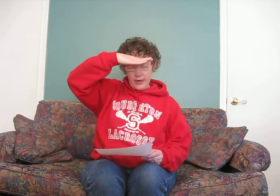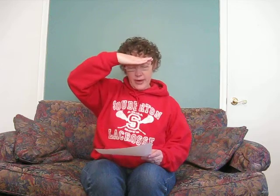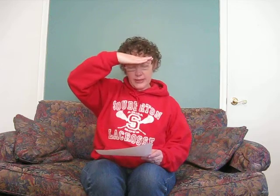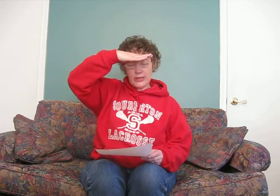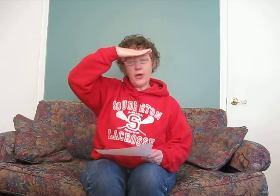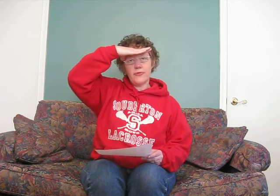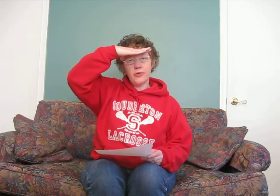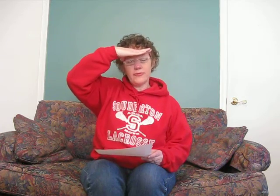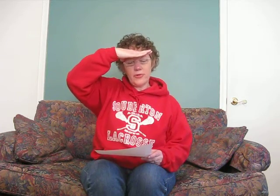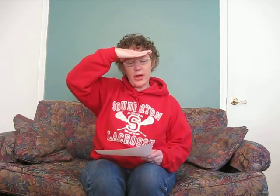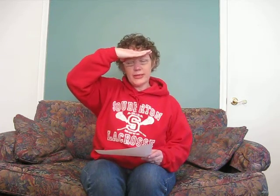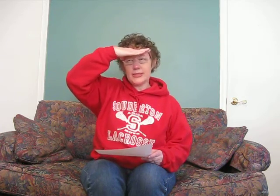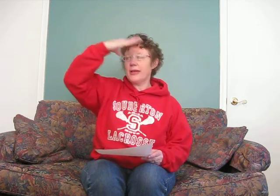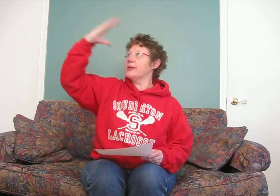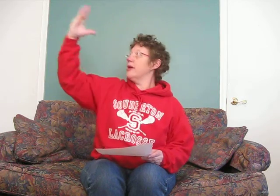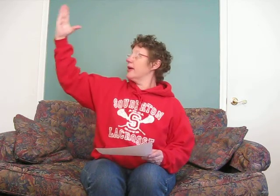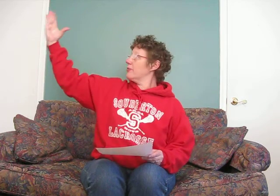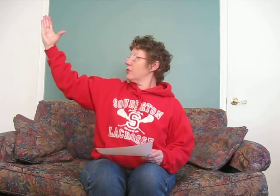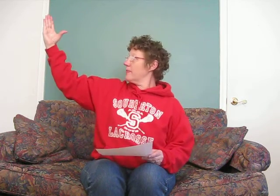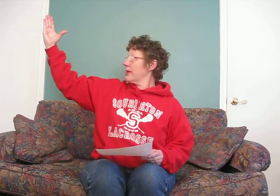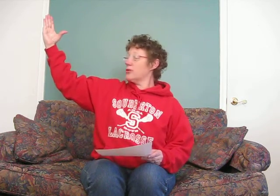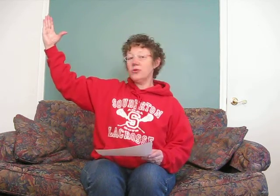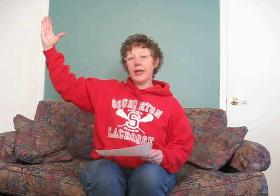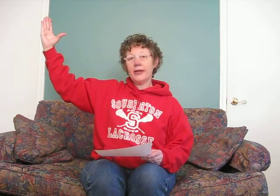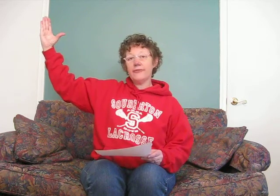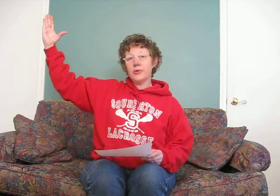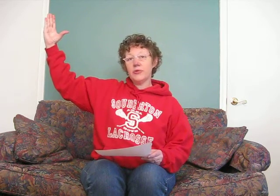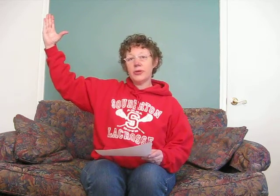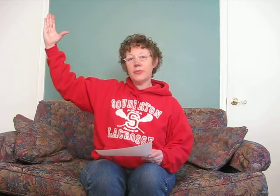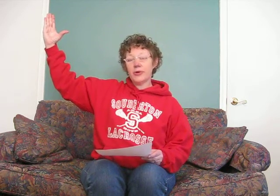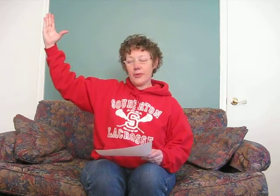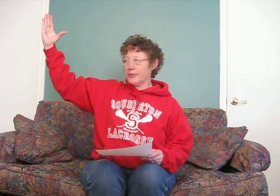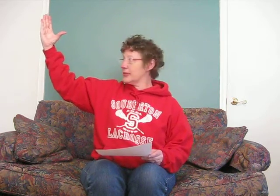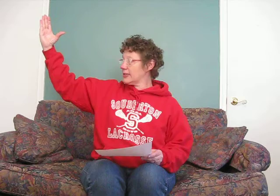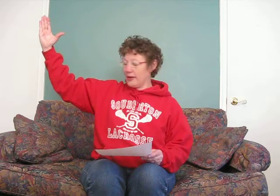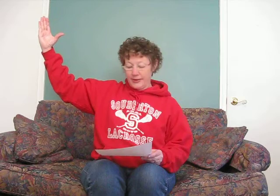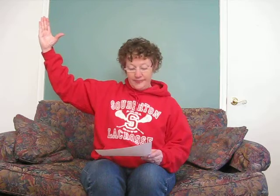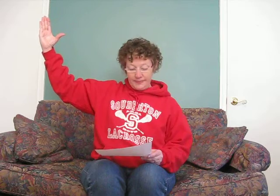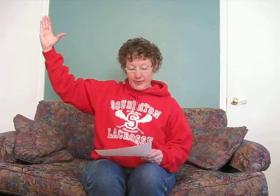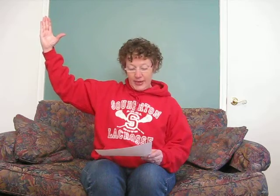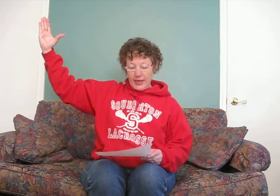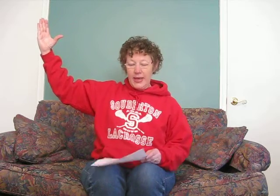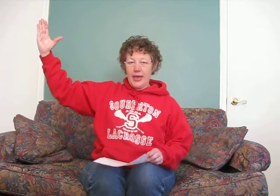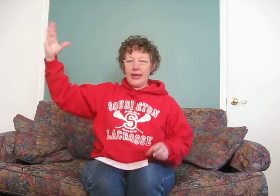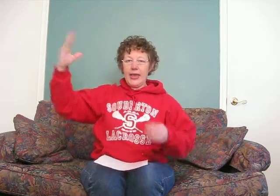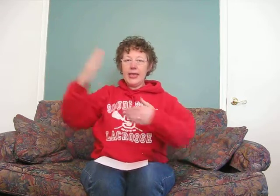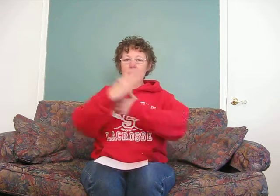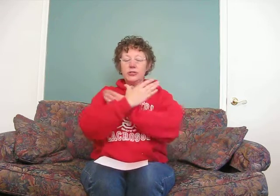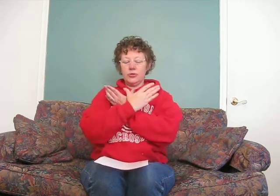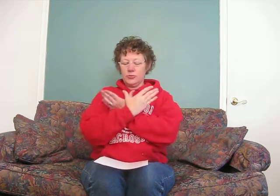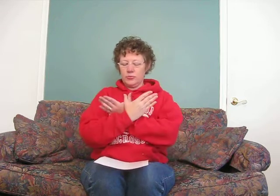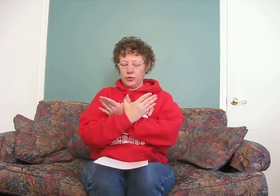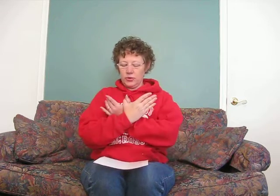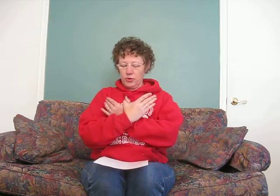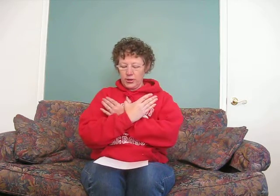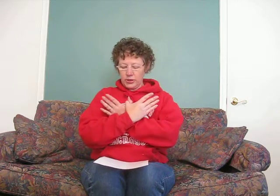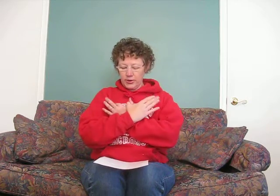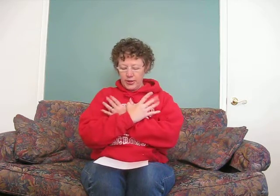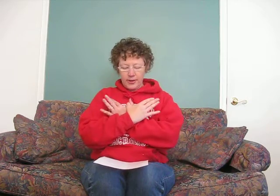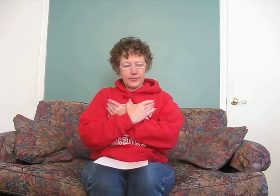eyes, over their flocks at night. We're going to make a little half moon and put it up in the sky. An angel, we're going to cross our thumbs